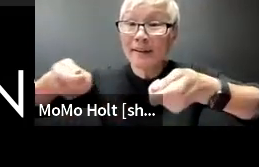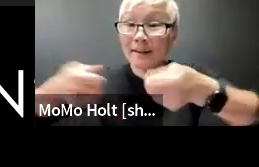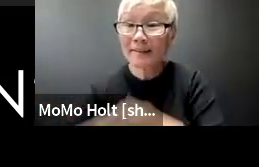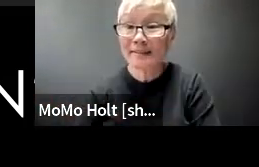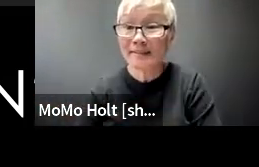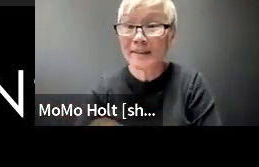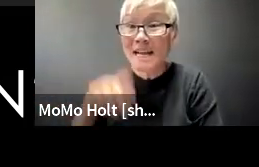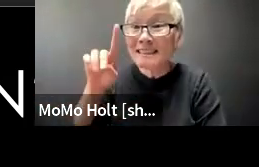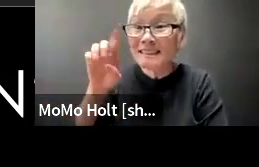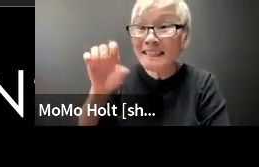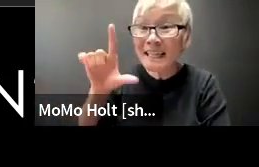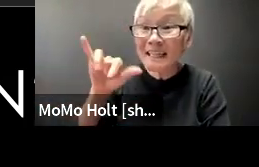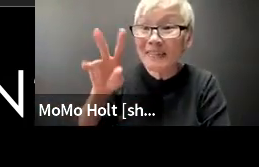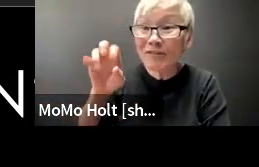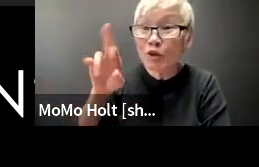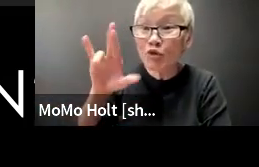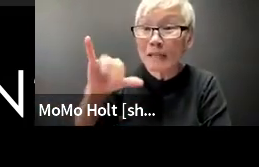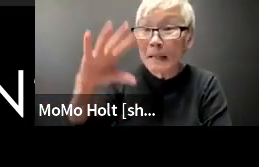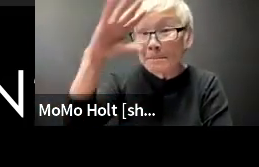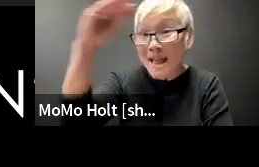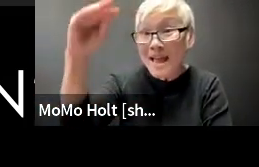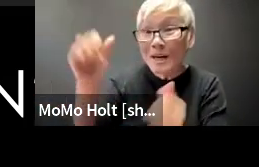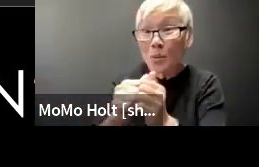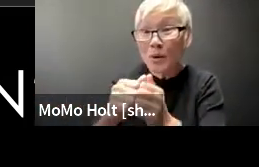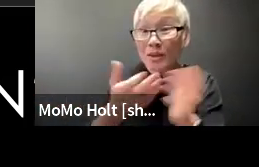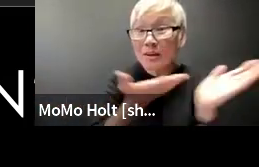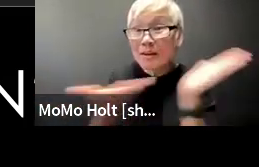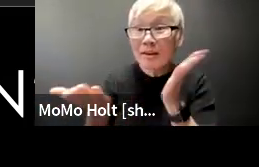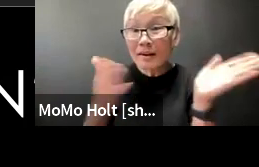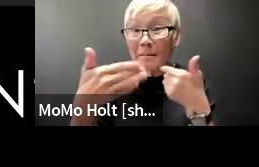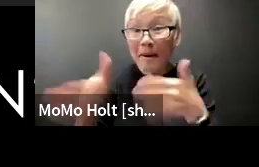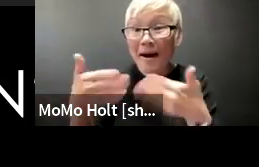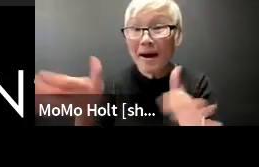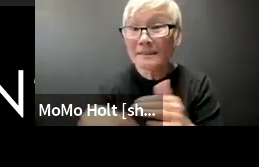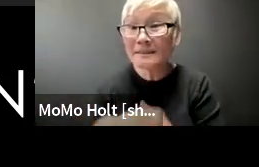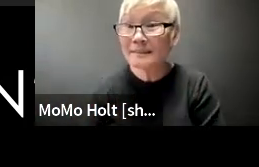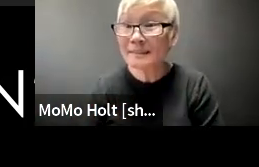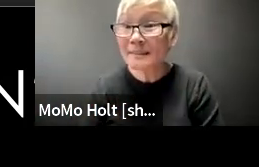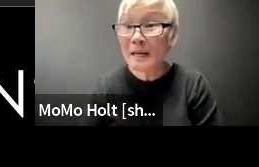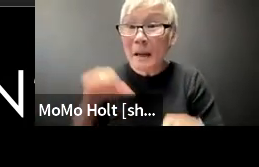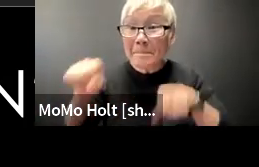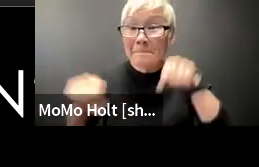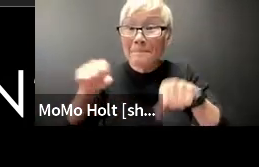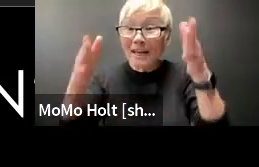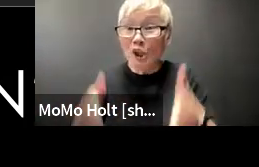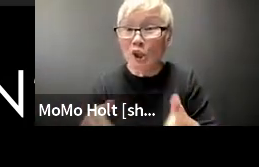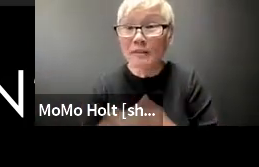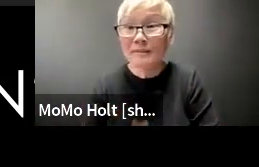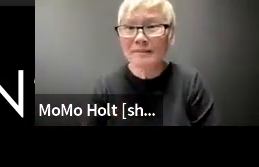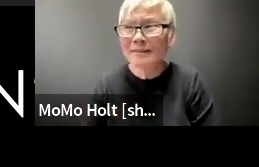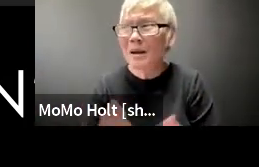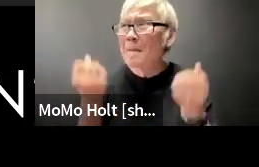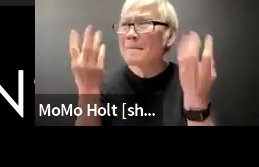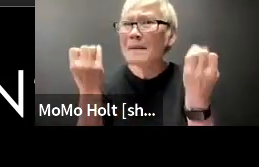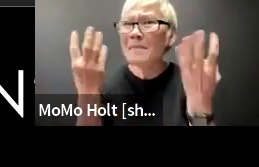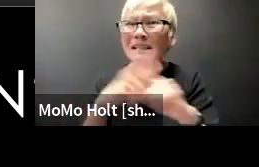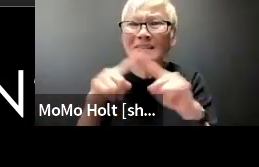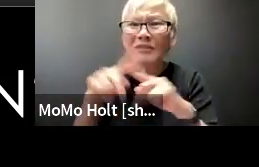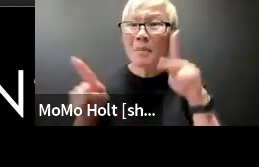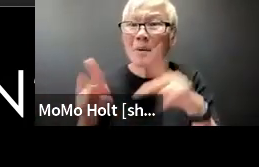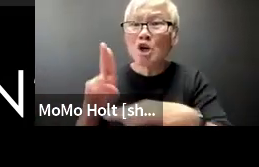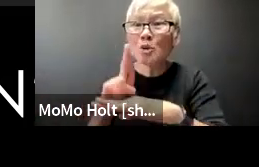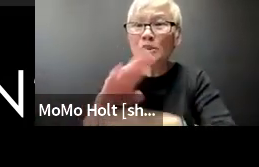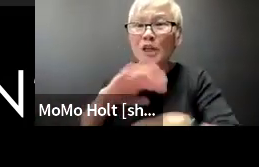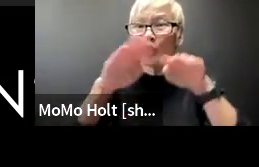strollers so they can travel with their babies oh delivery folks that are bringing packages